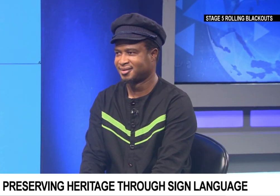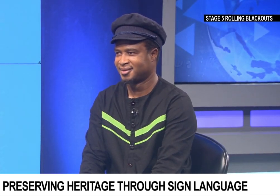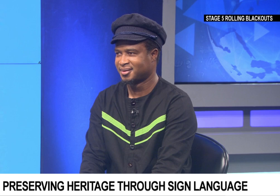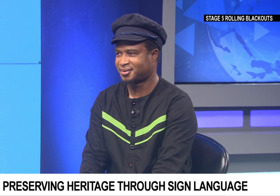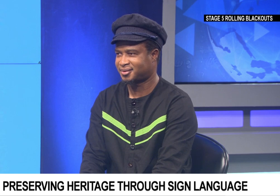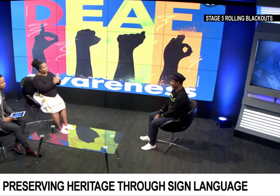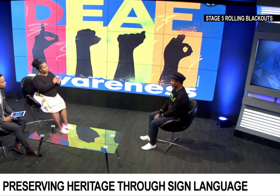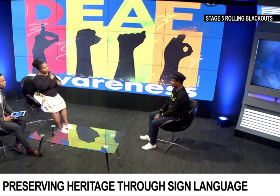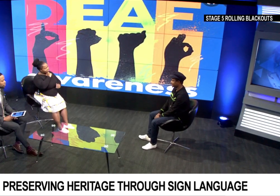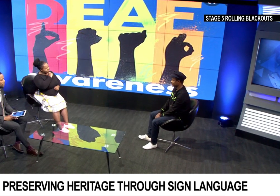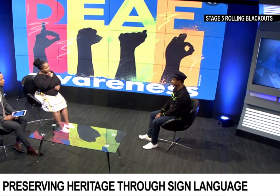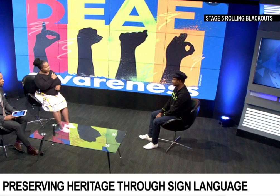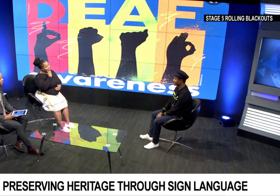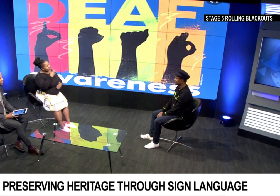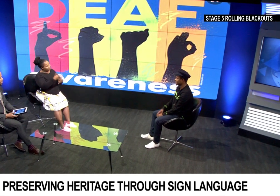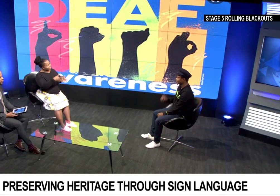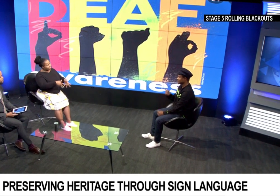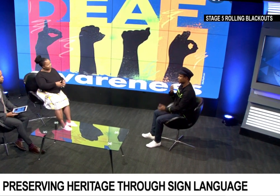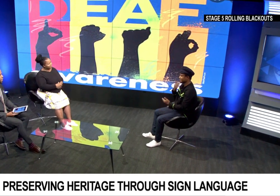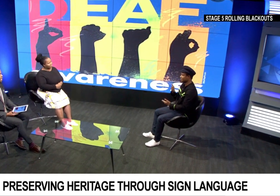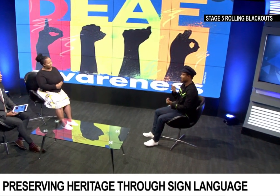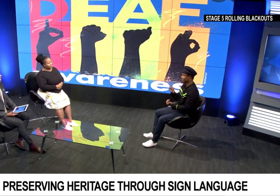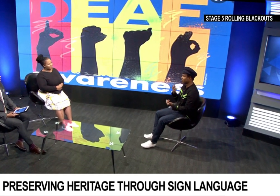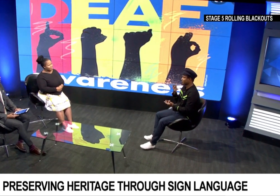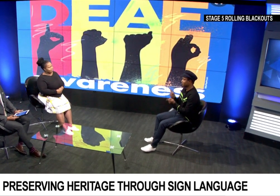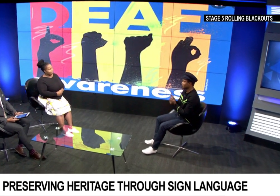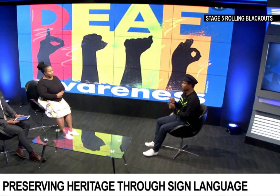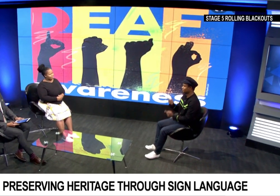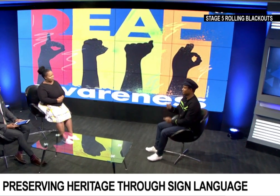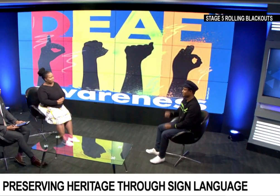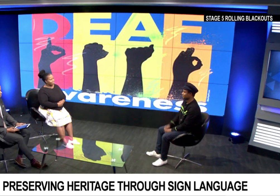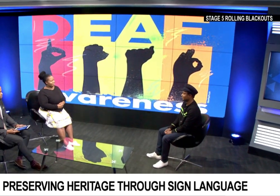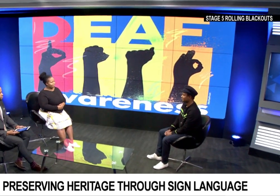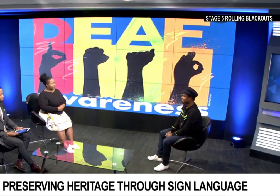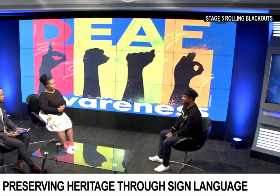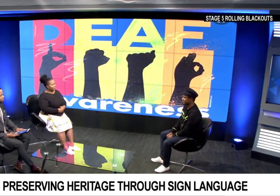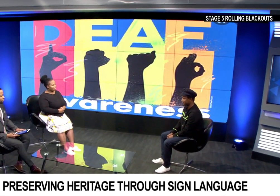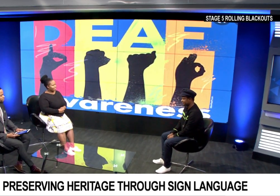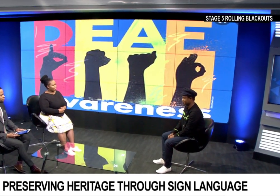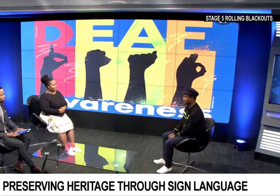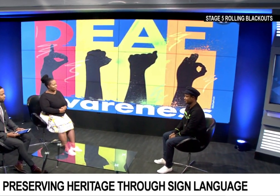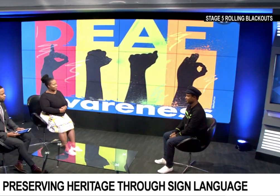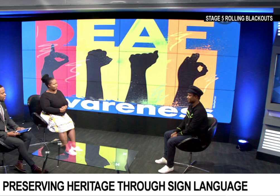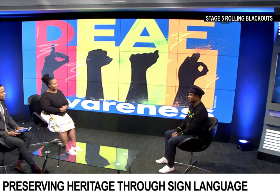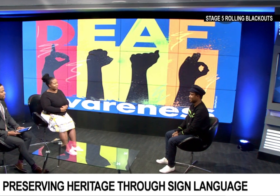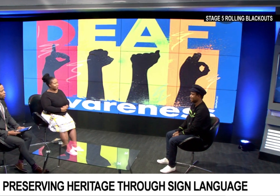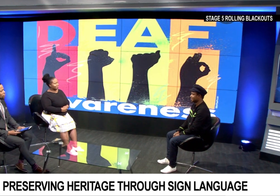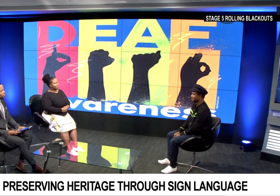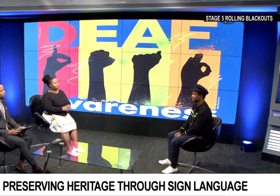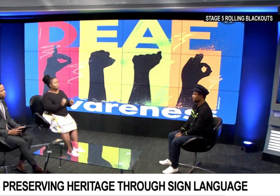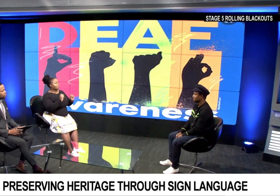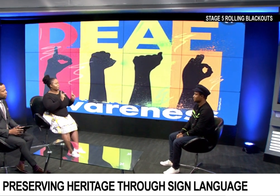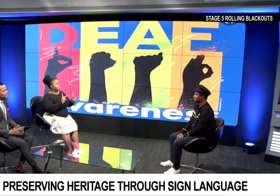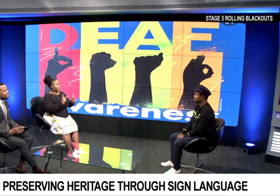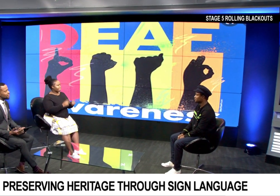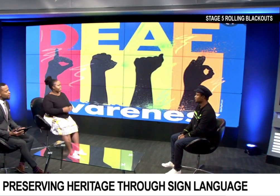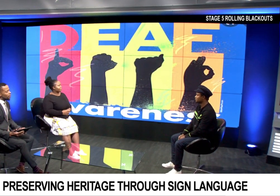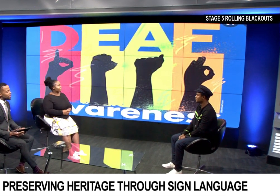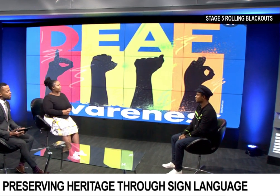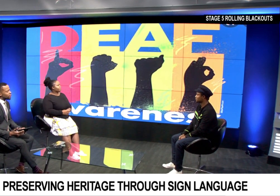this morning. It's great to have you indeed. Thank you very much for the invite. Now tell us about some of